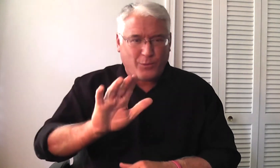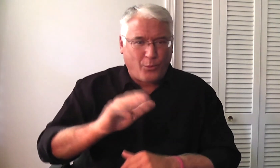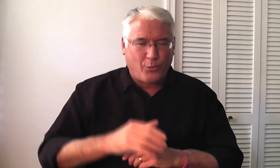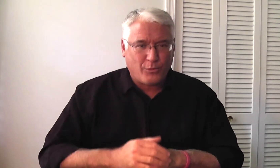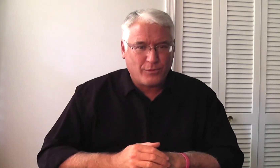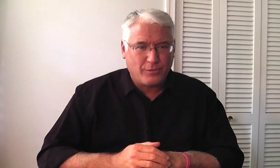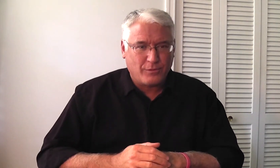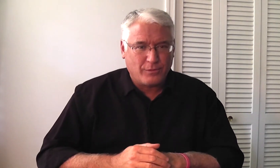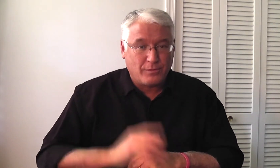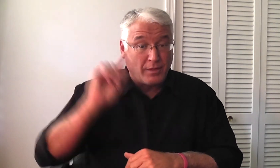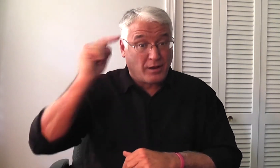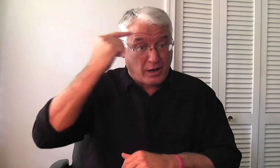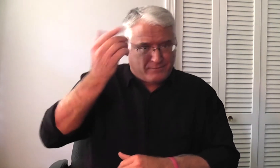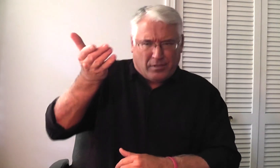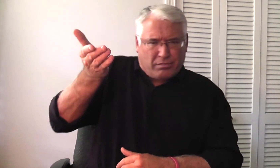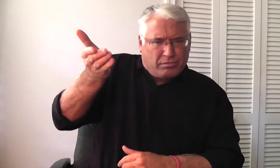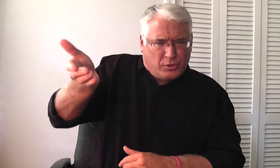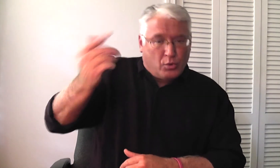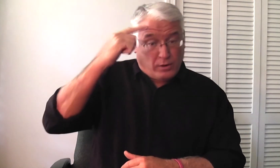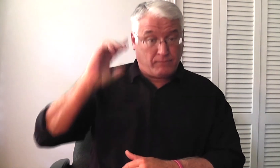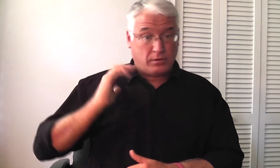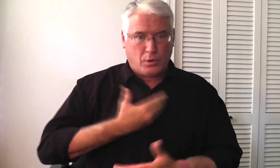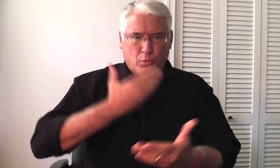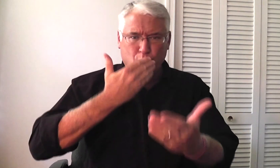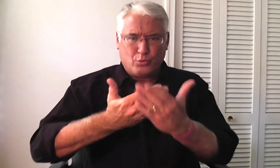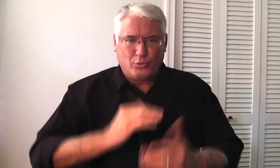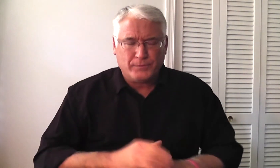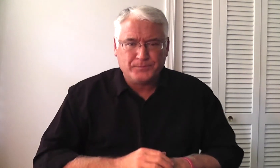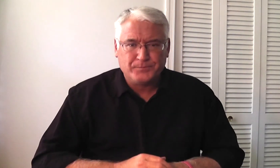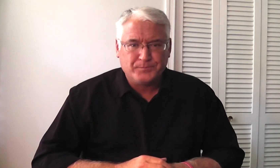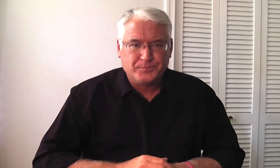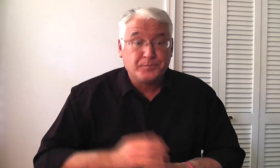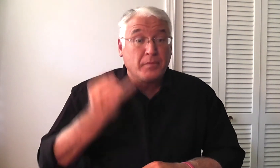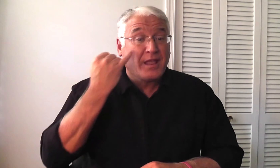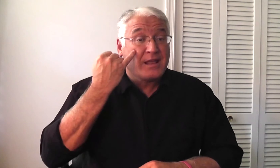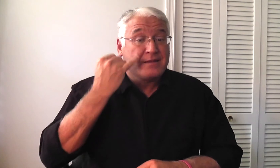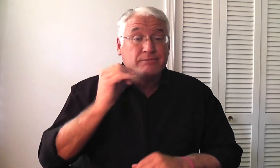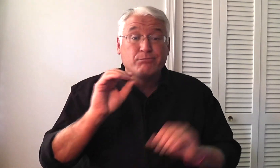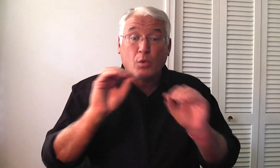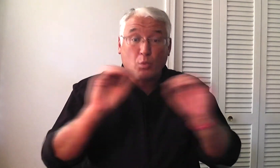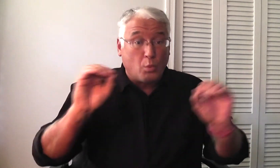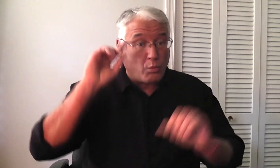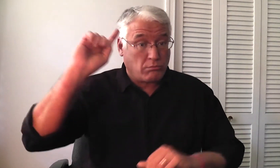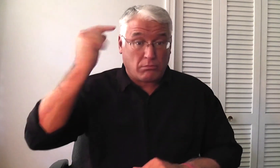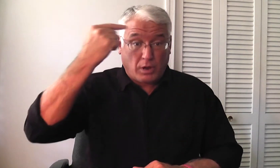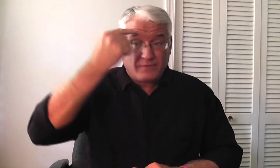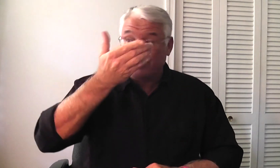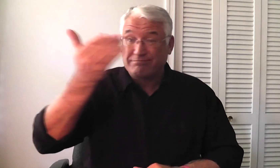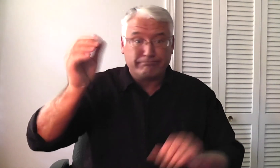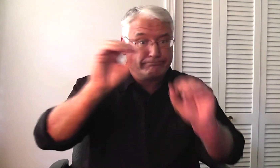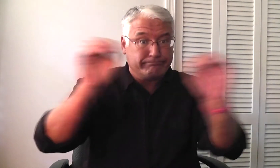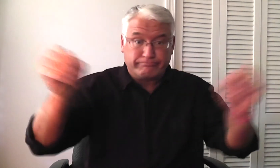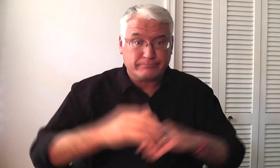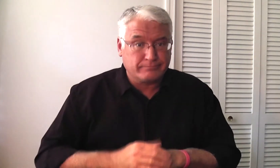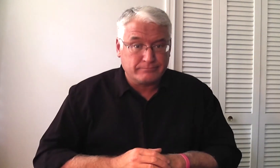throw out having a government. Our government is there for our good. If there was no government,